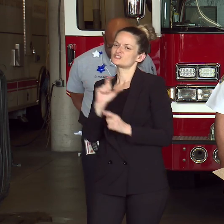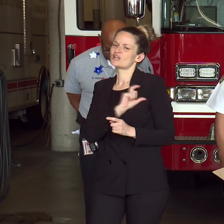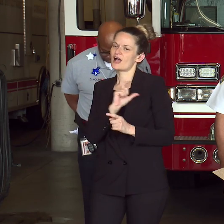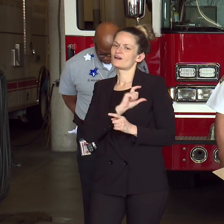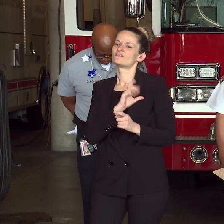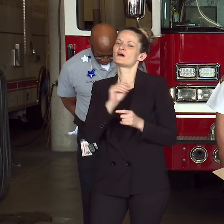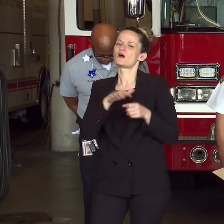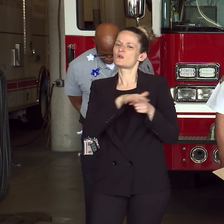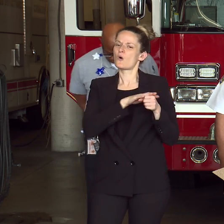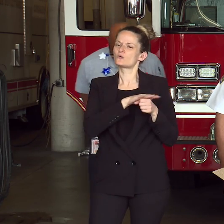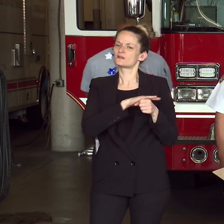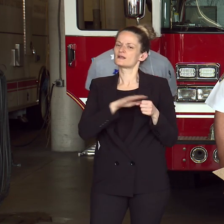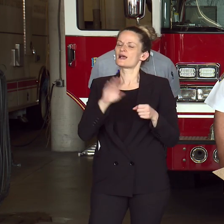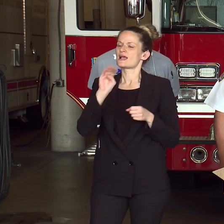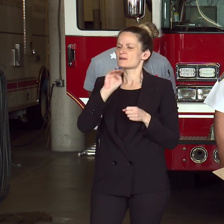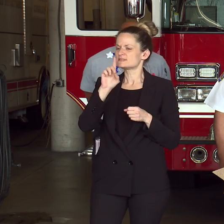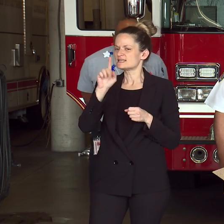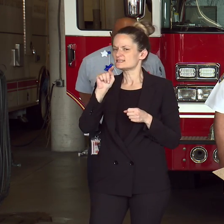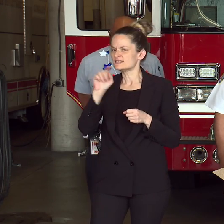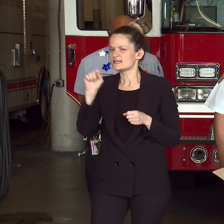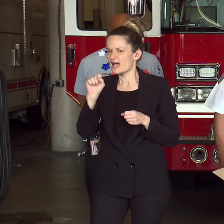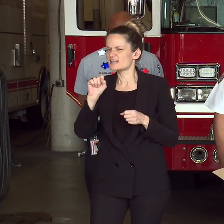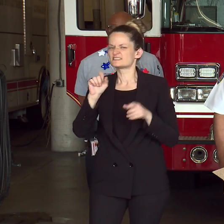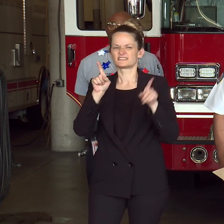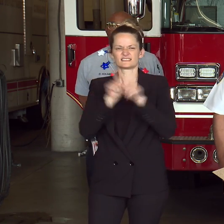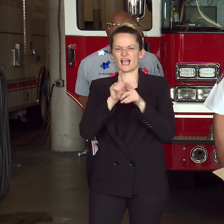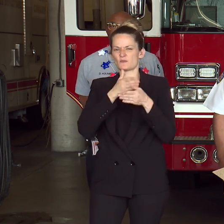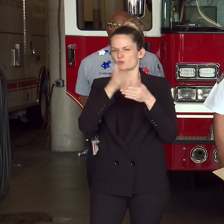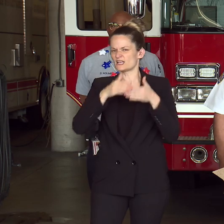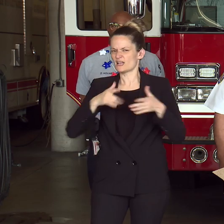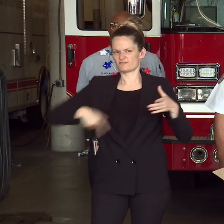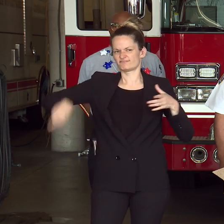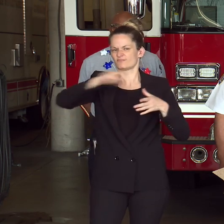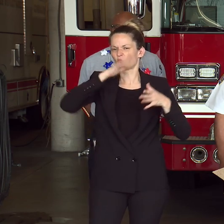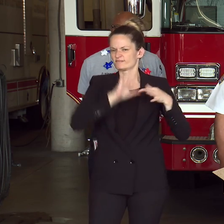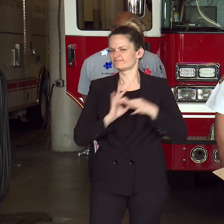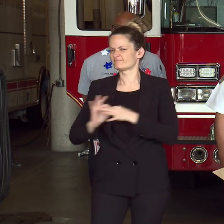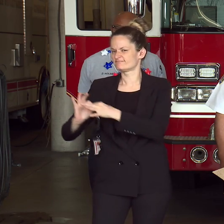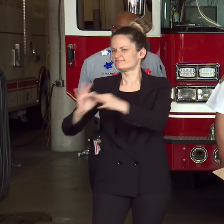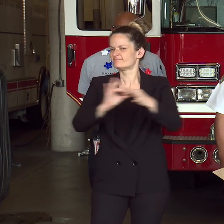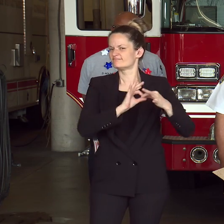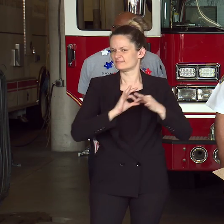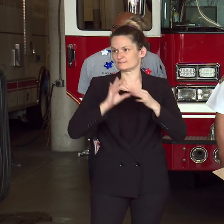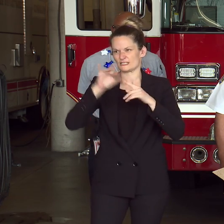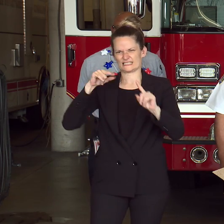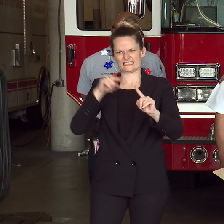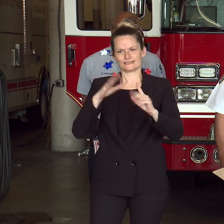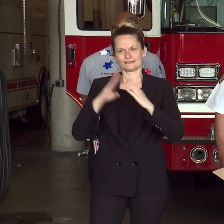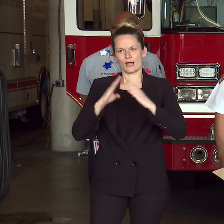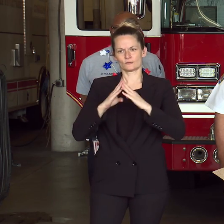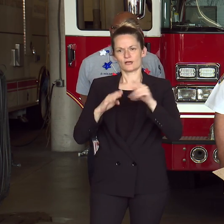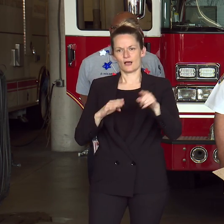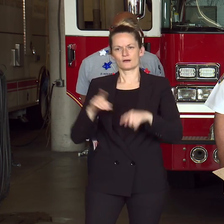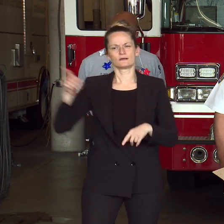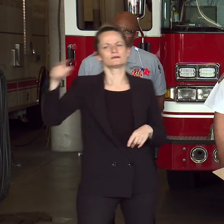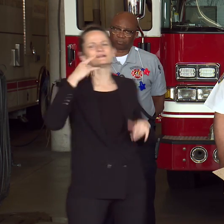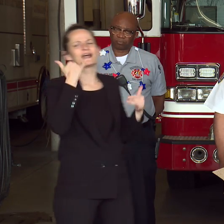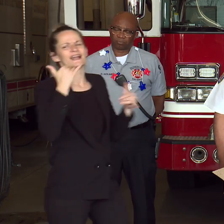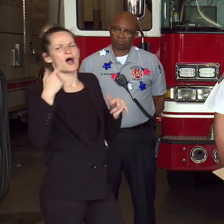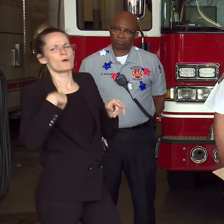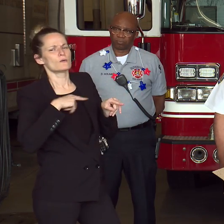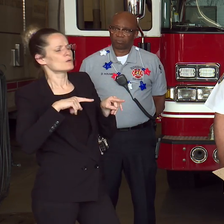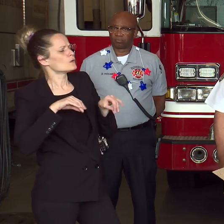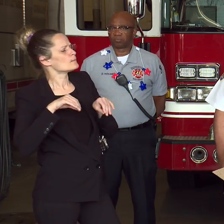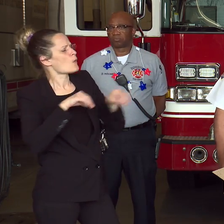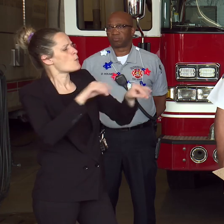that will be the same for this weekend, all across the city and in especially downtown. Will your mobile command unit be deployed? The